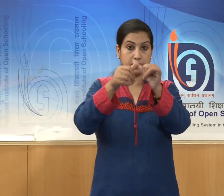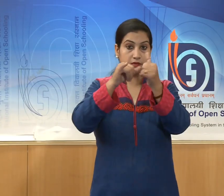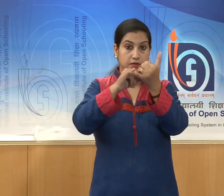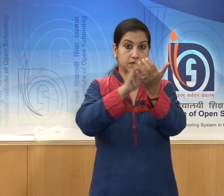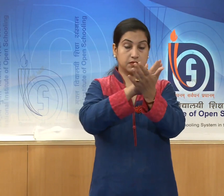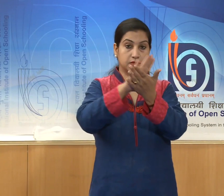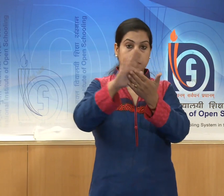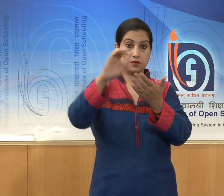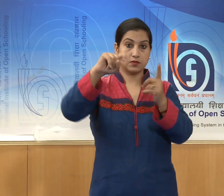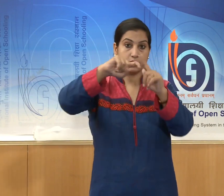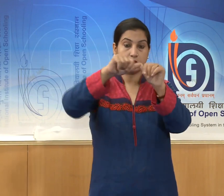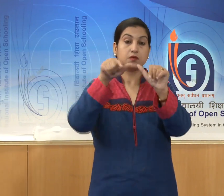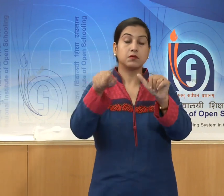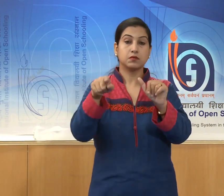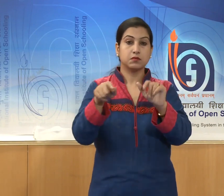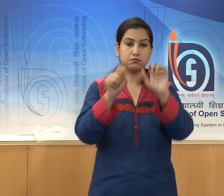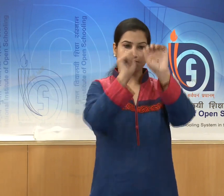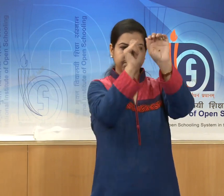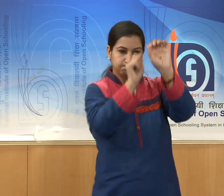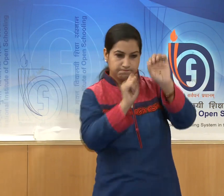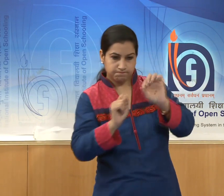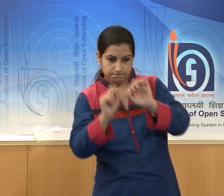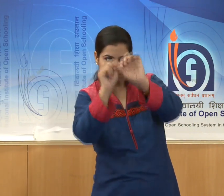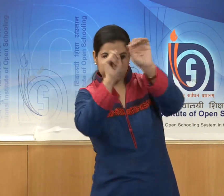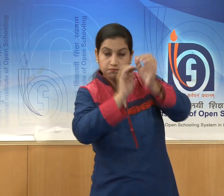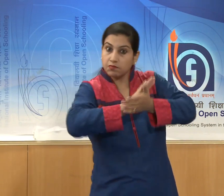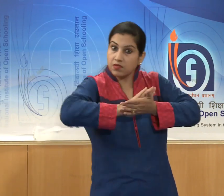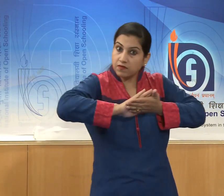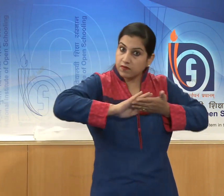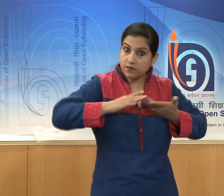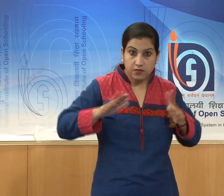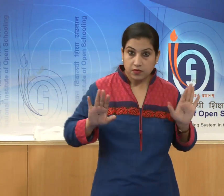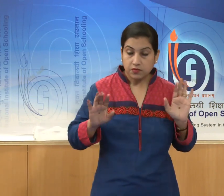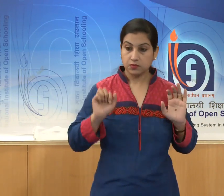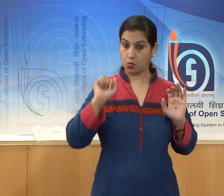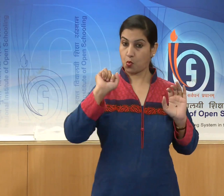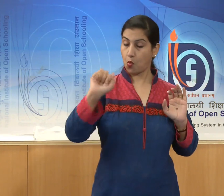Emperor Ashoka engraved his edicts